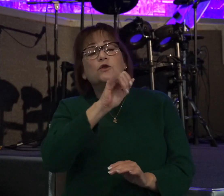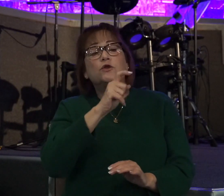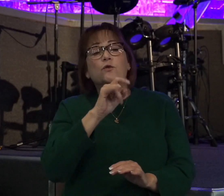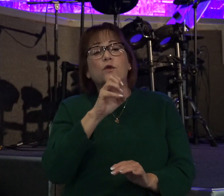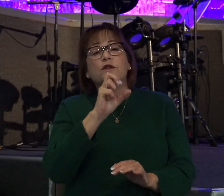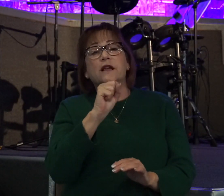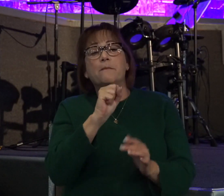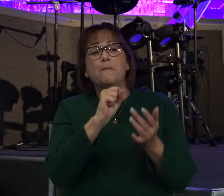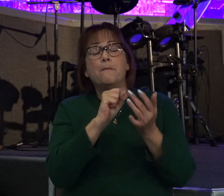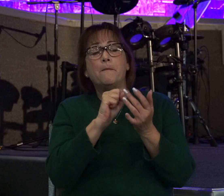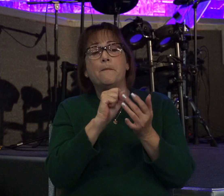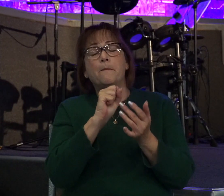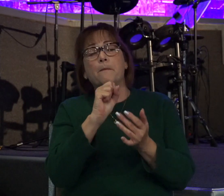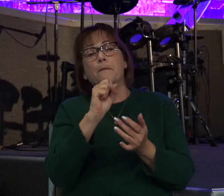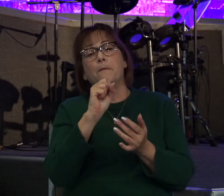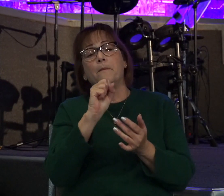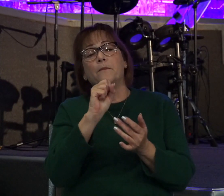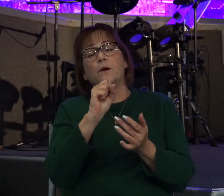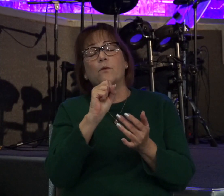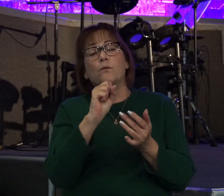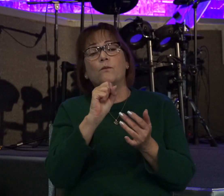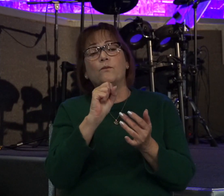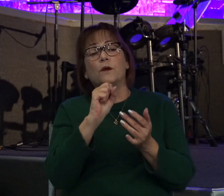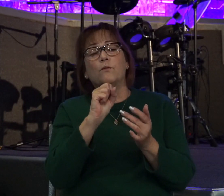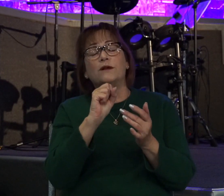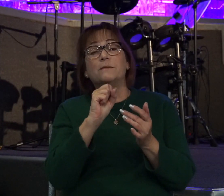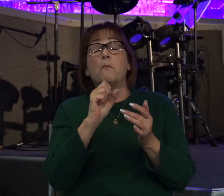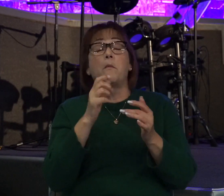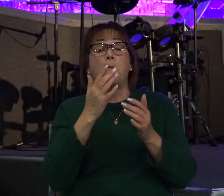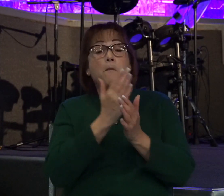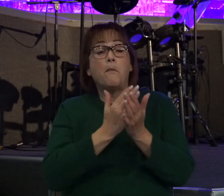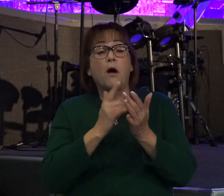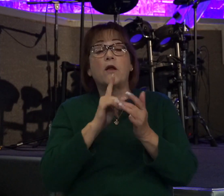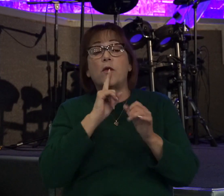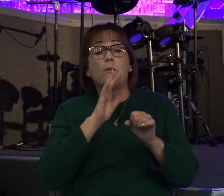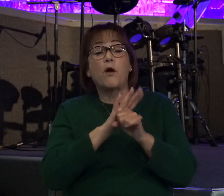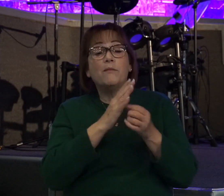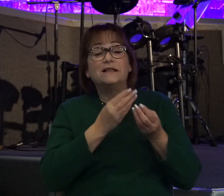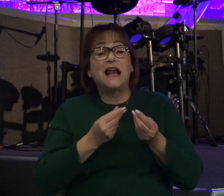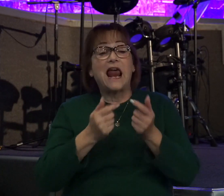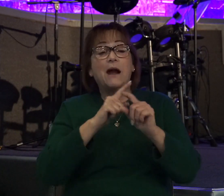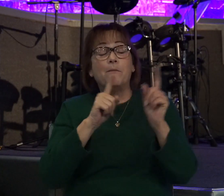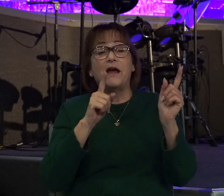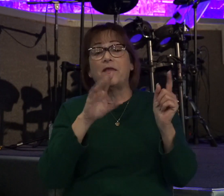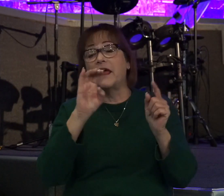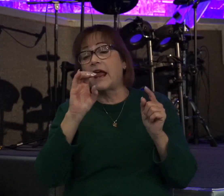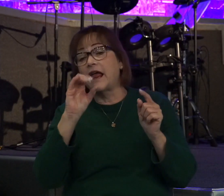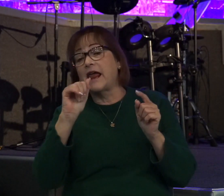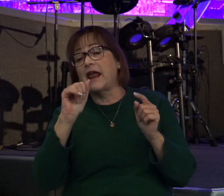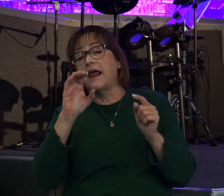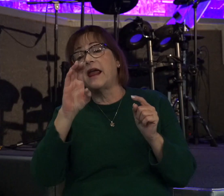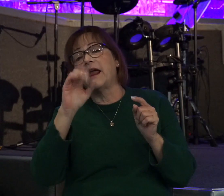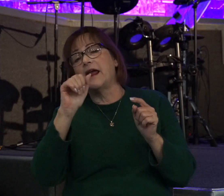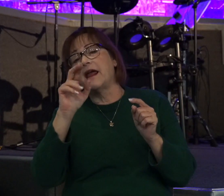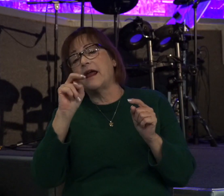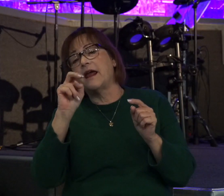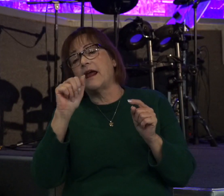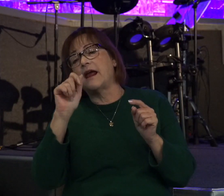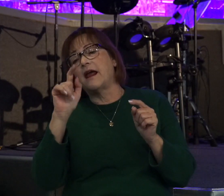had given to the children of Israel, yet they had failed to drive out the Canaanites who occupied it. And so David